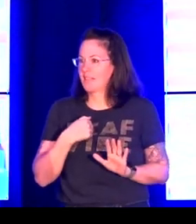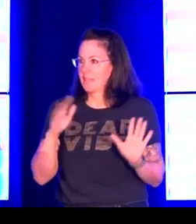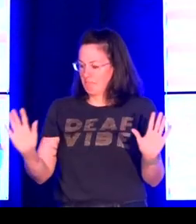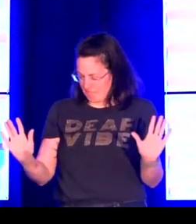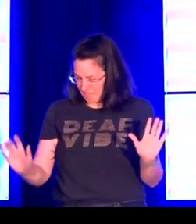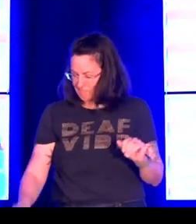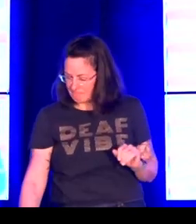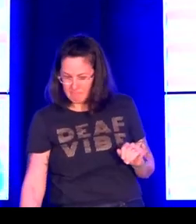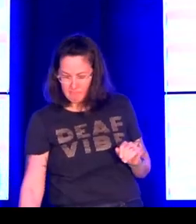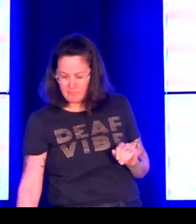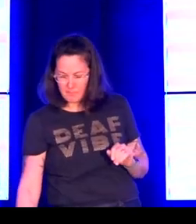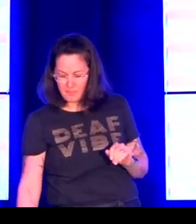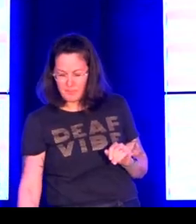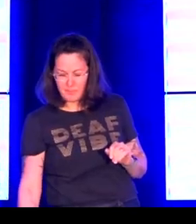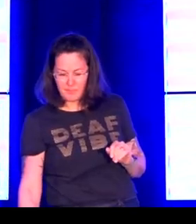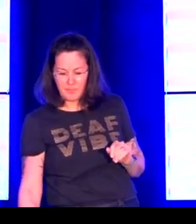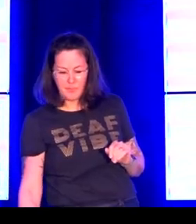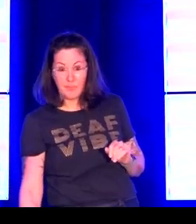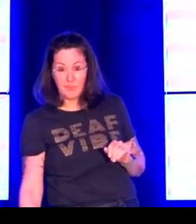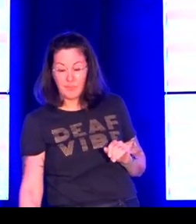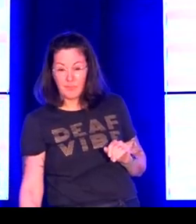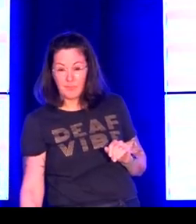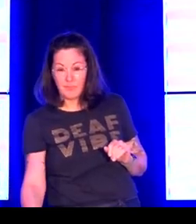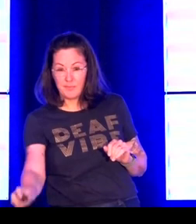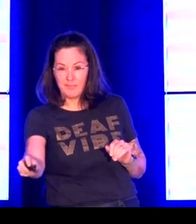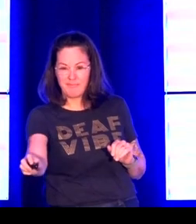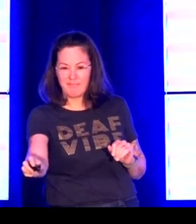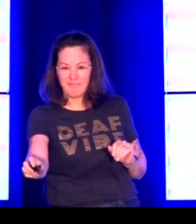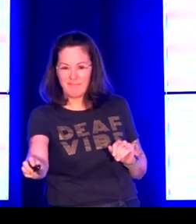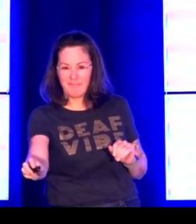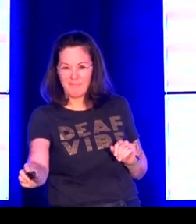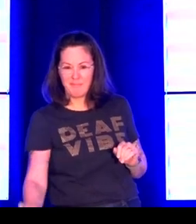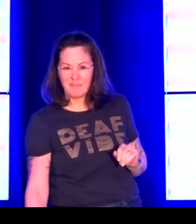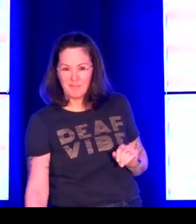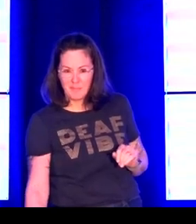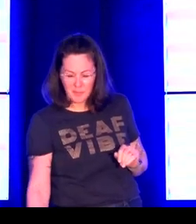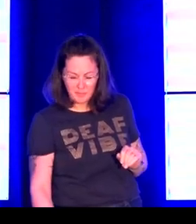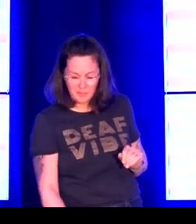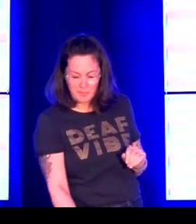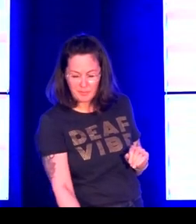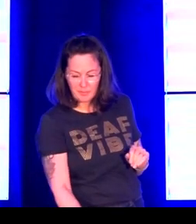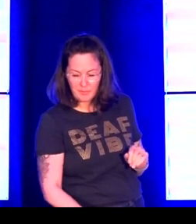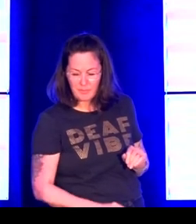And it took me a little while to get to the point of recognizing that that's not why I was invited here.